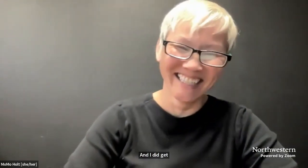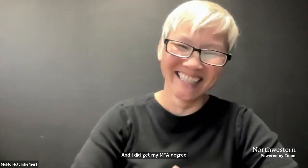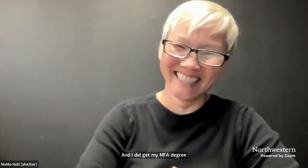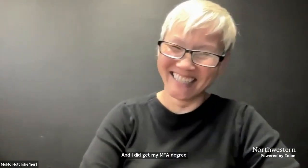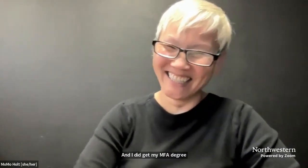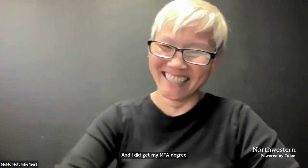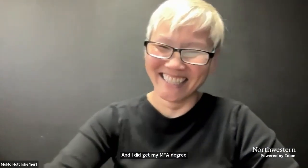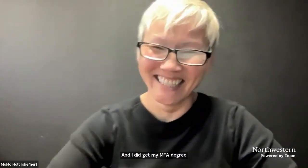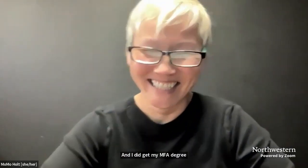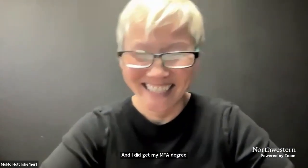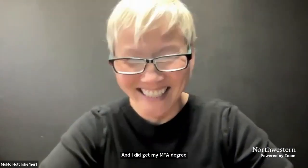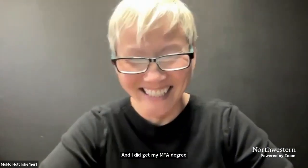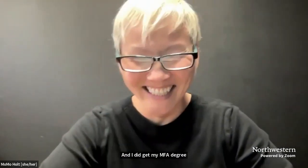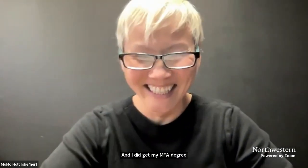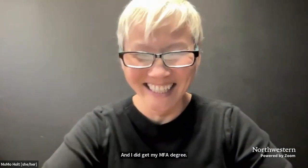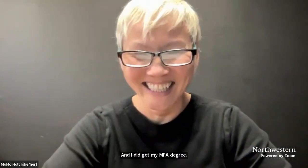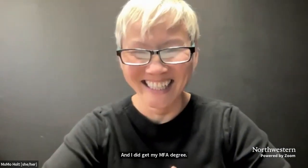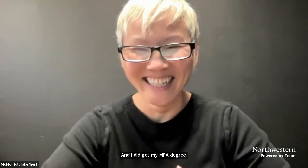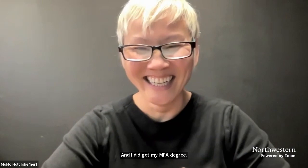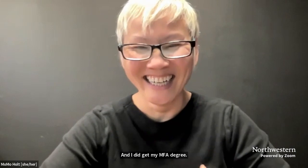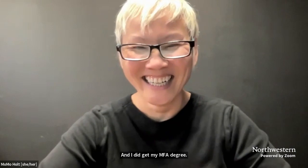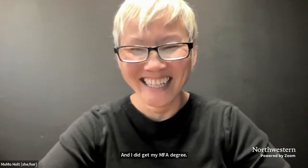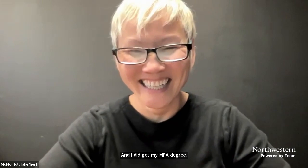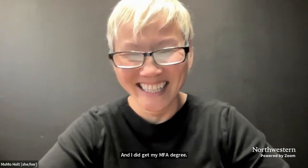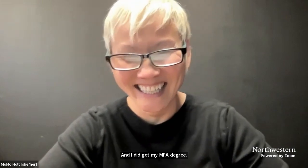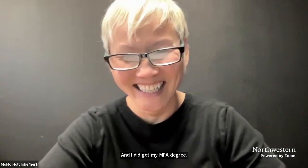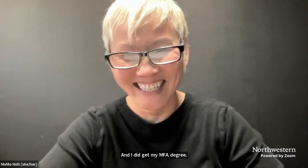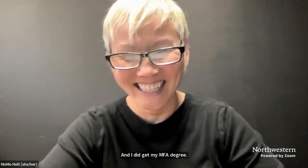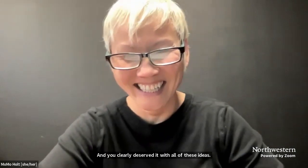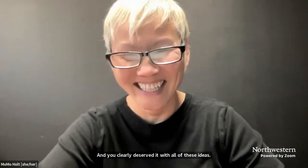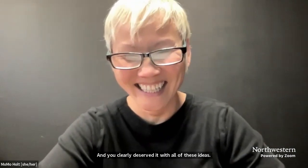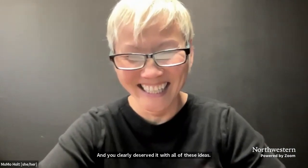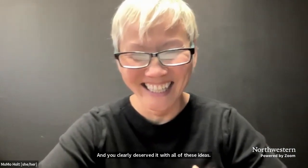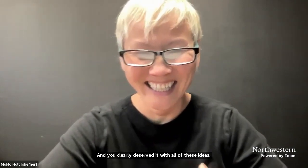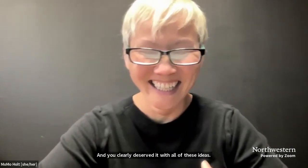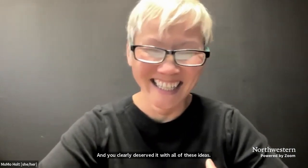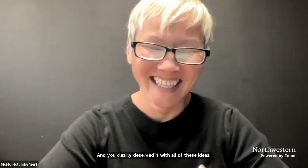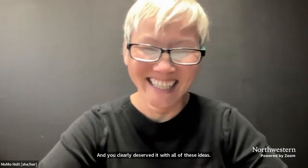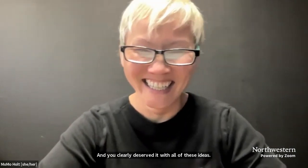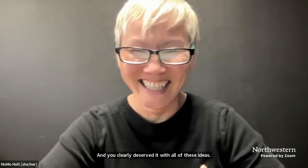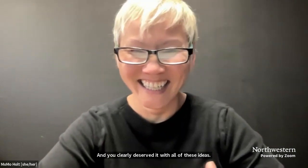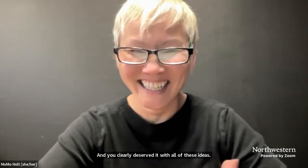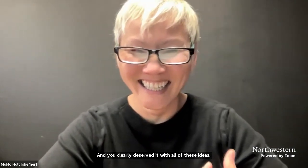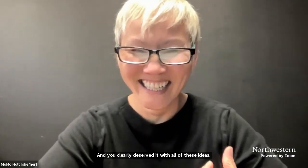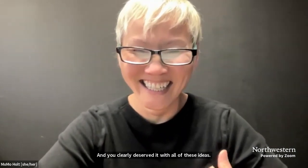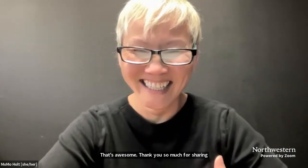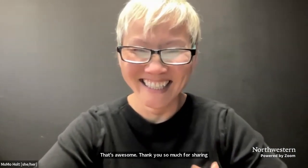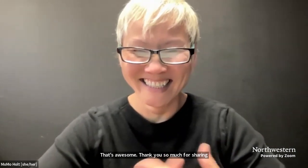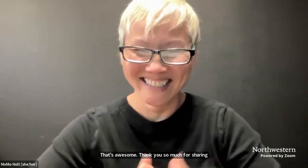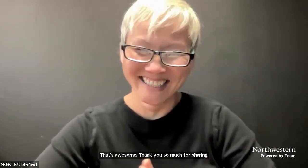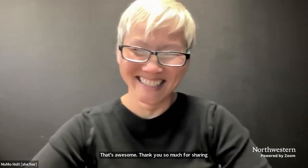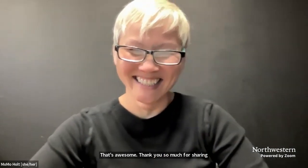And you clearly deserved it with all of these ideas. That's awesome. Thank you so much for sharing that, Professor Momo.